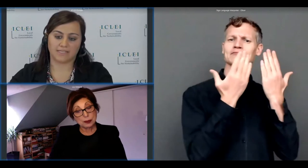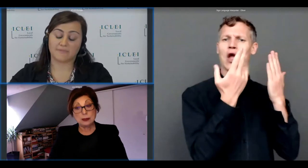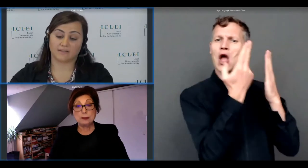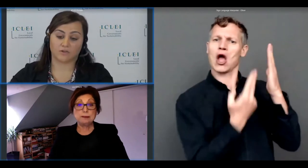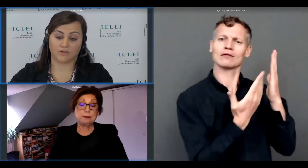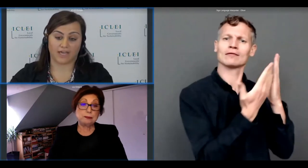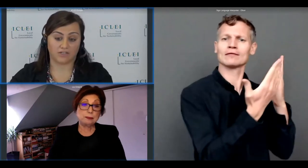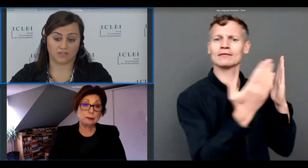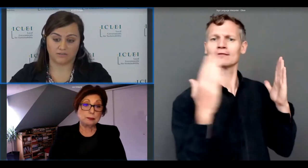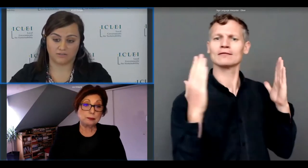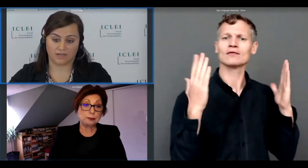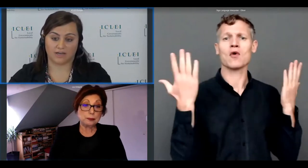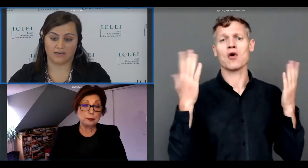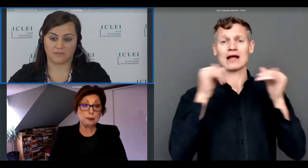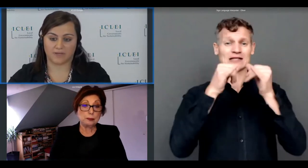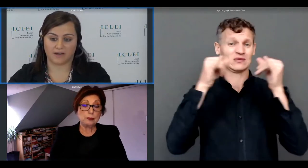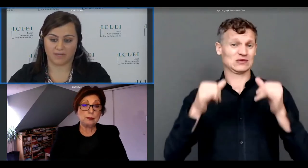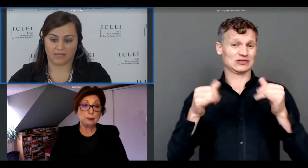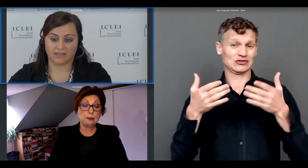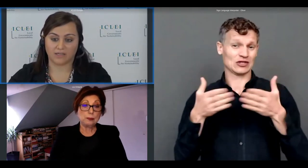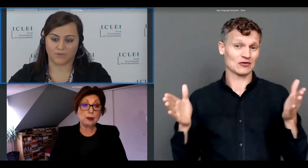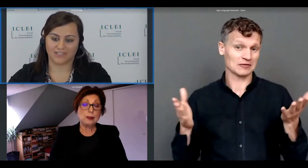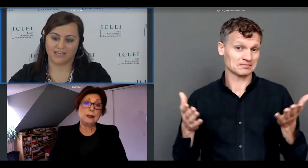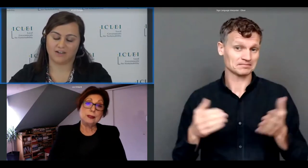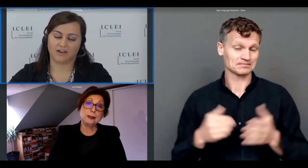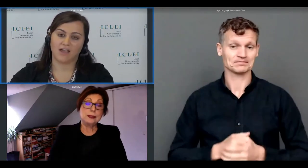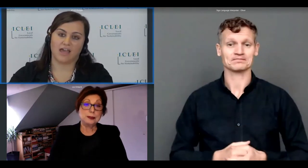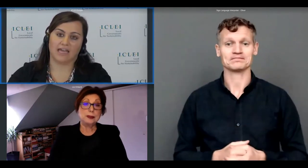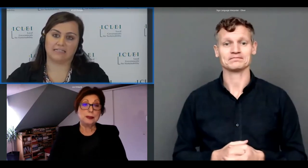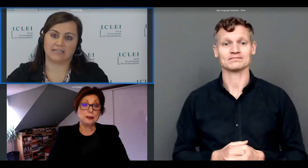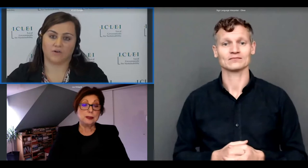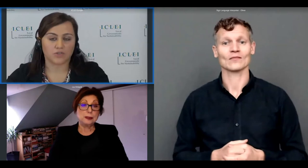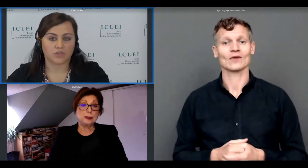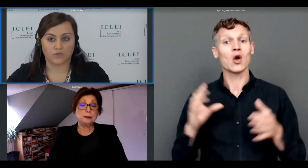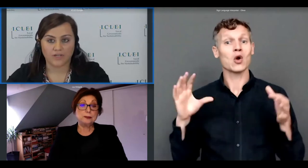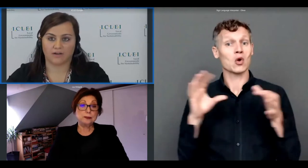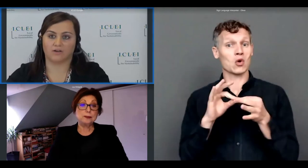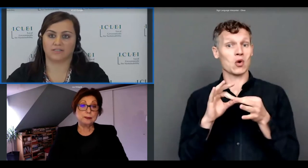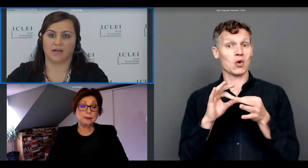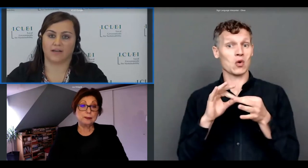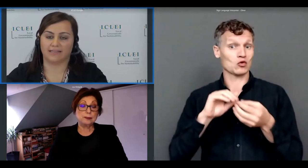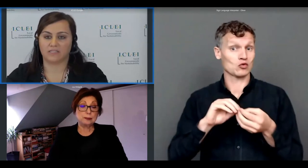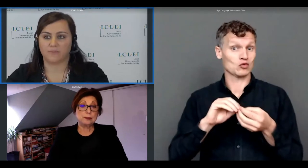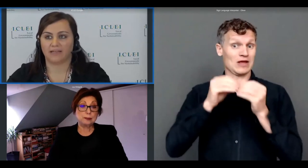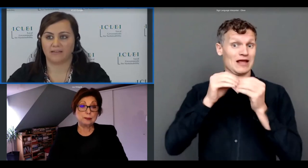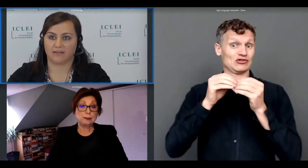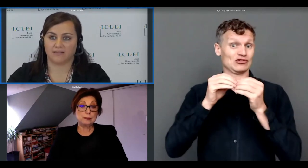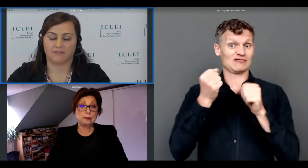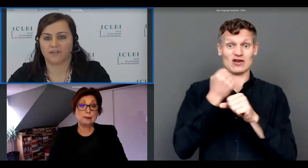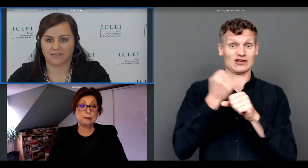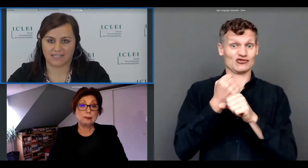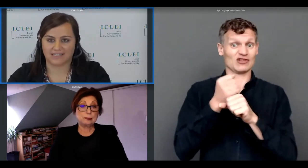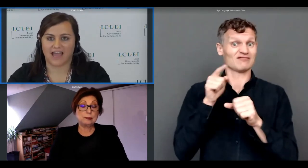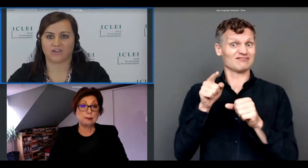it seems that co-creation uh is becoming a key word here and also during the lockdown and despite the